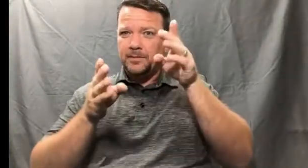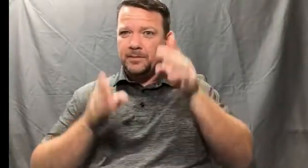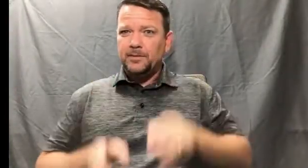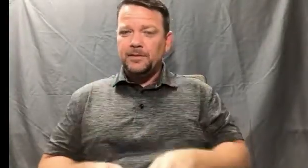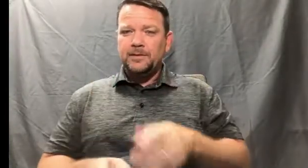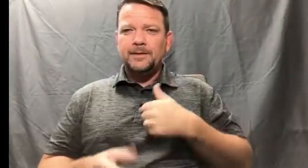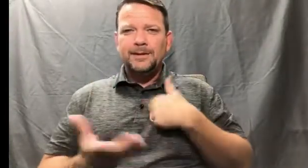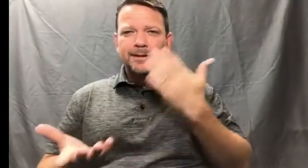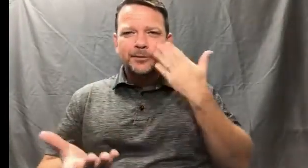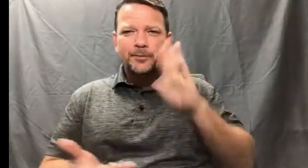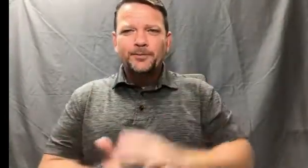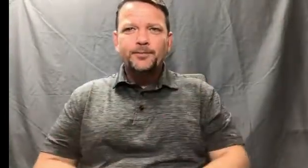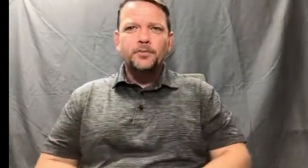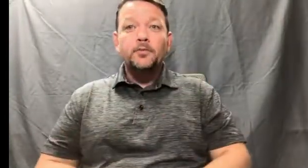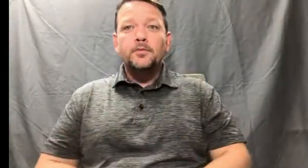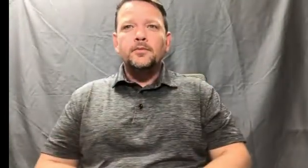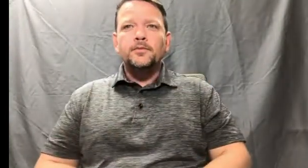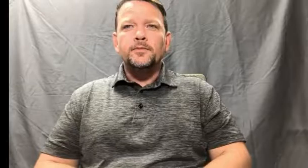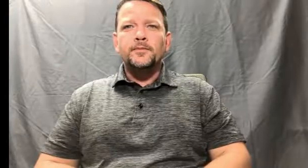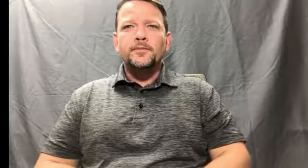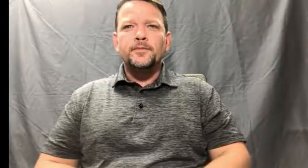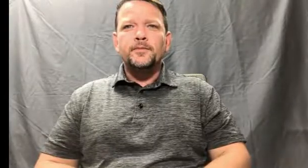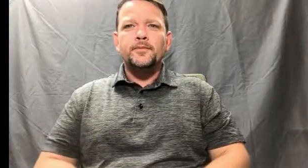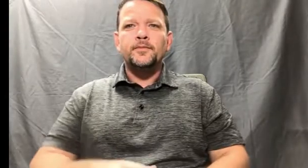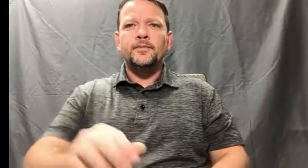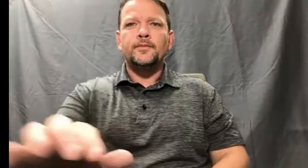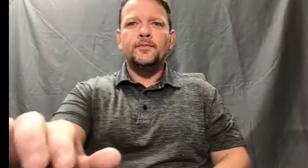We don't want that. But, you know, I don't know.